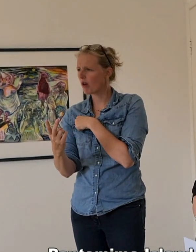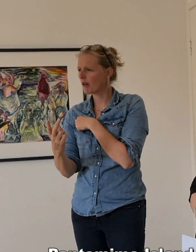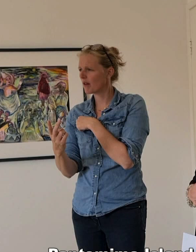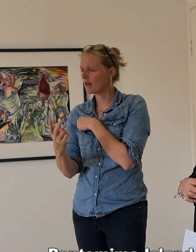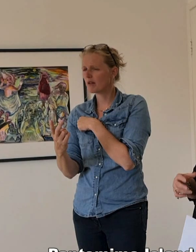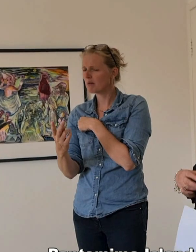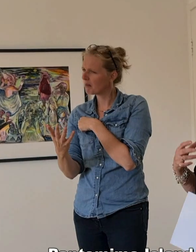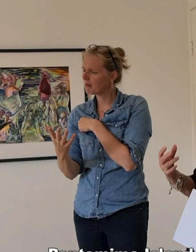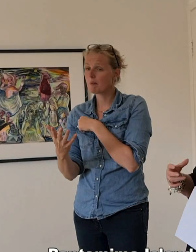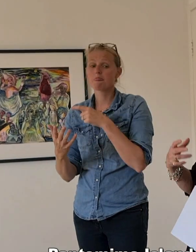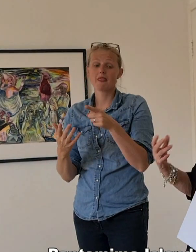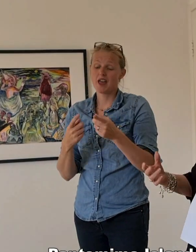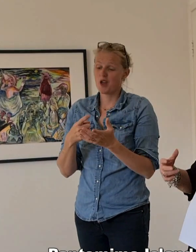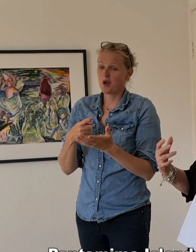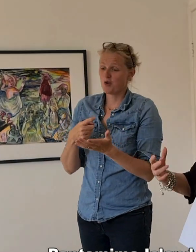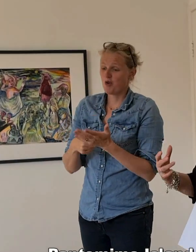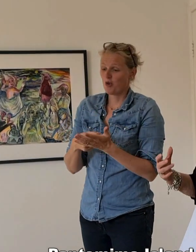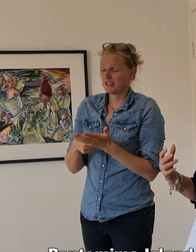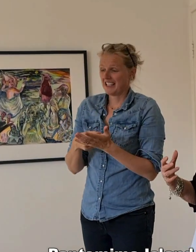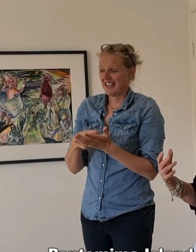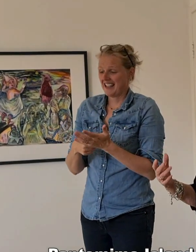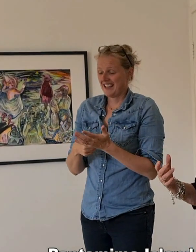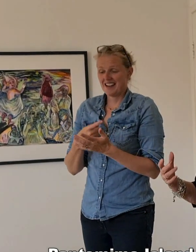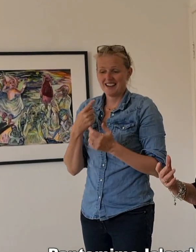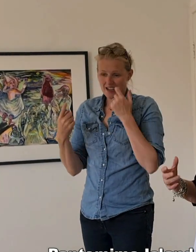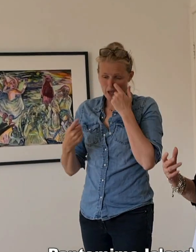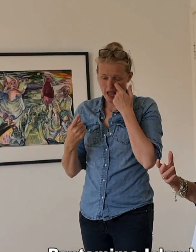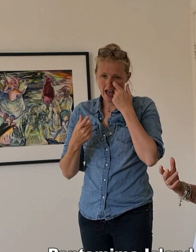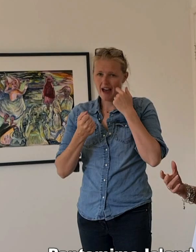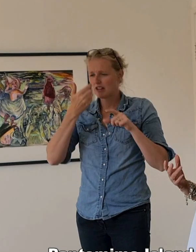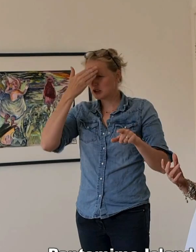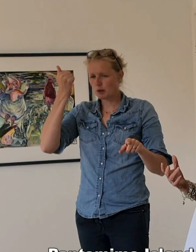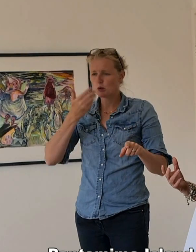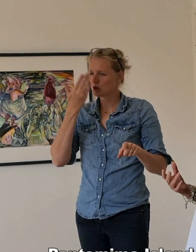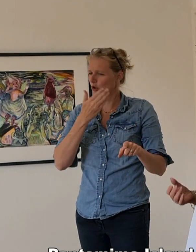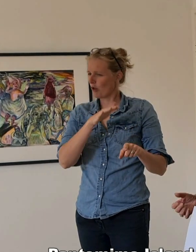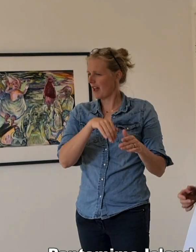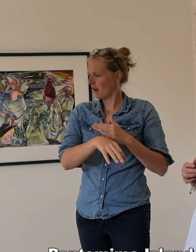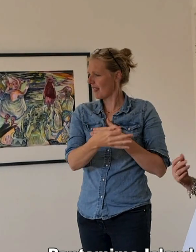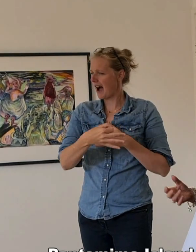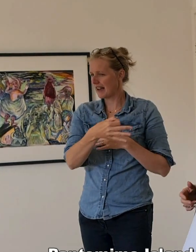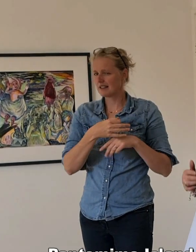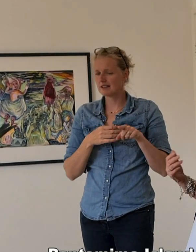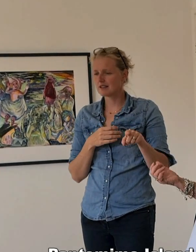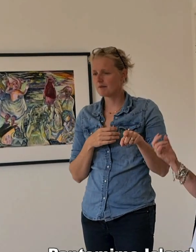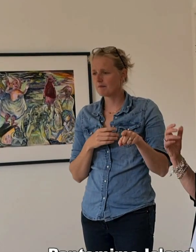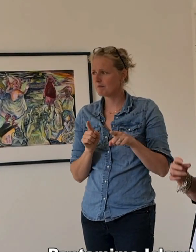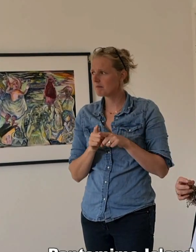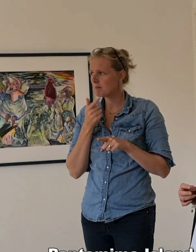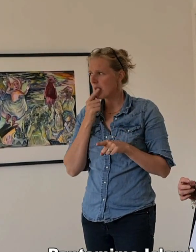Apart from her summer school, such as the Inshlappen Project, it has started to encourage more people to